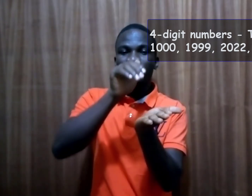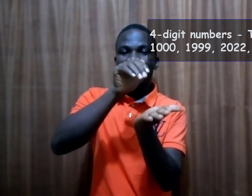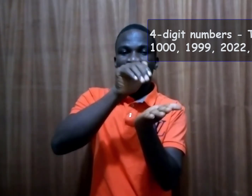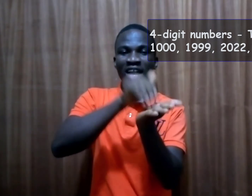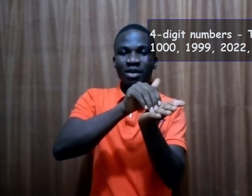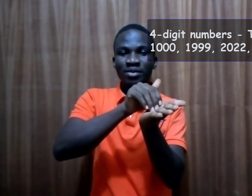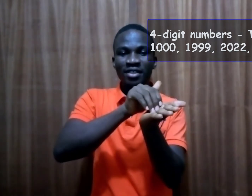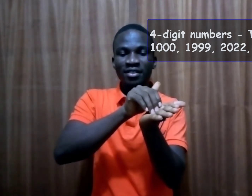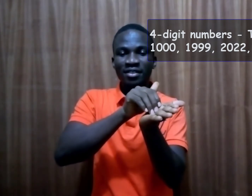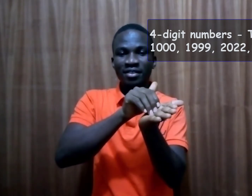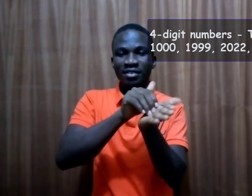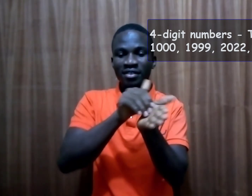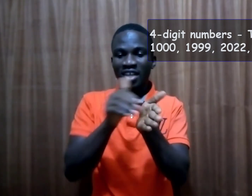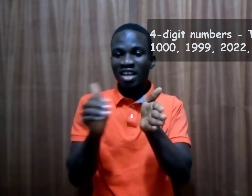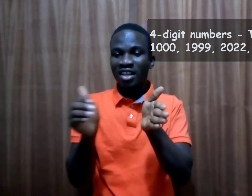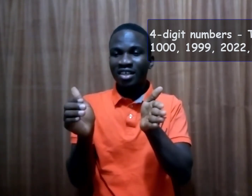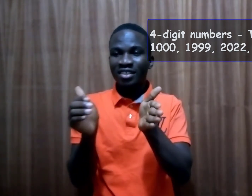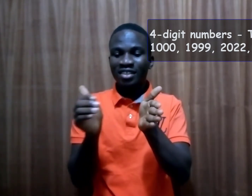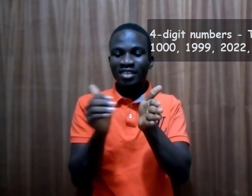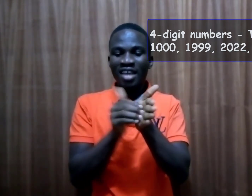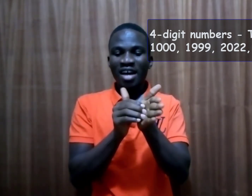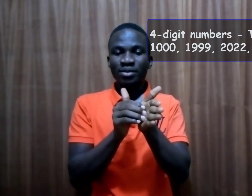we say thousands. Thousands.